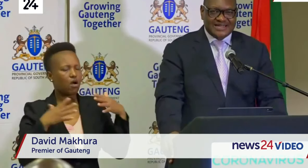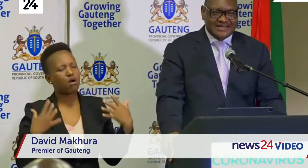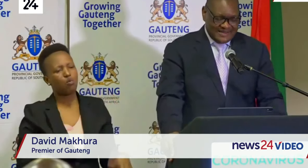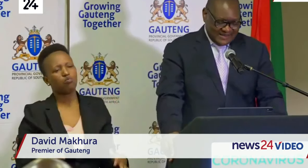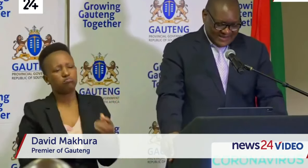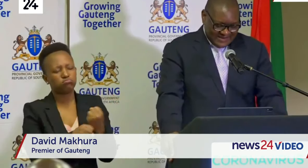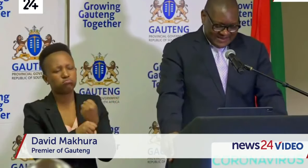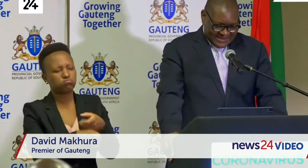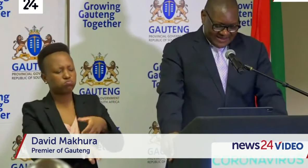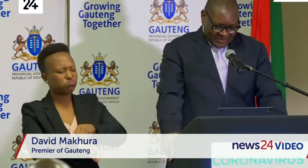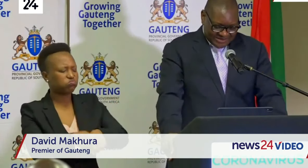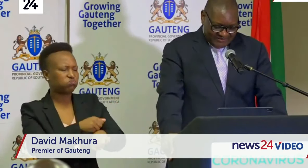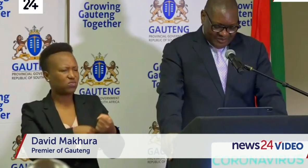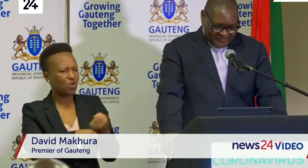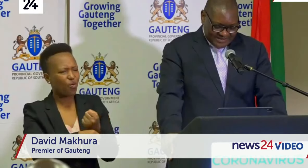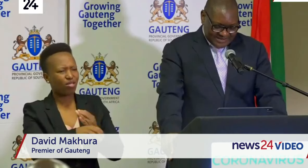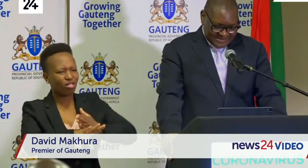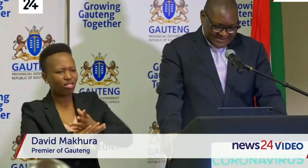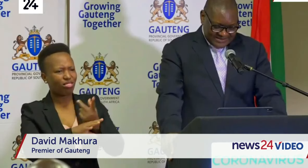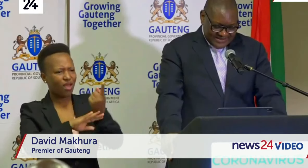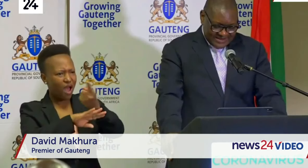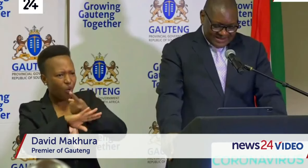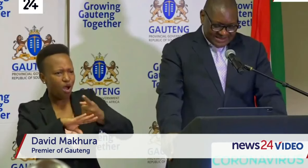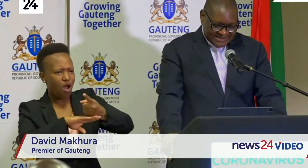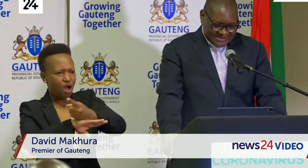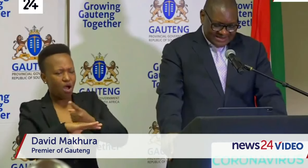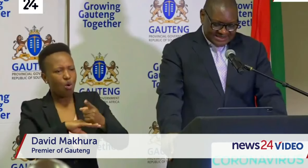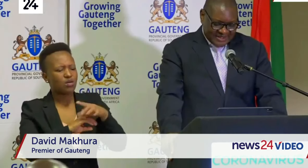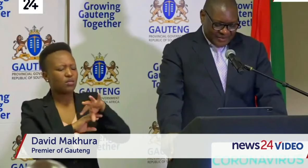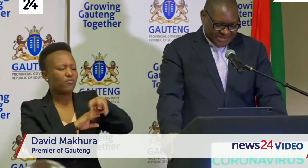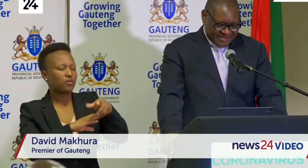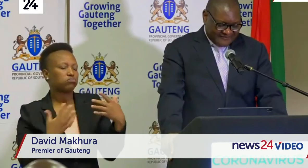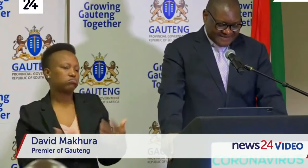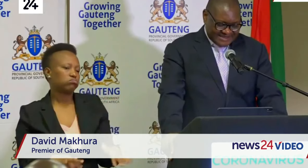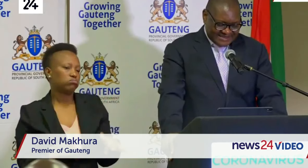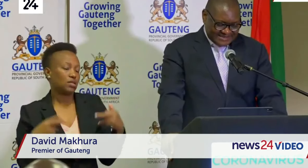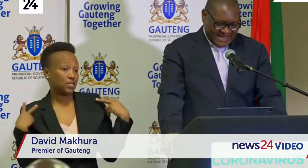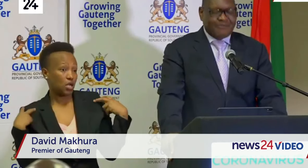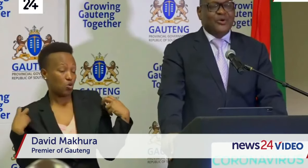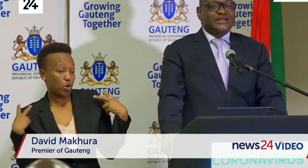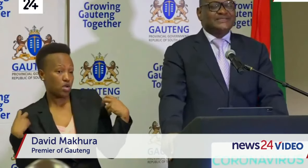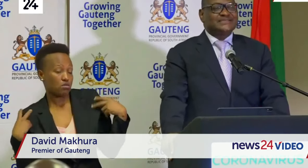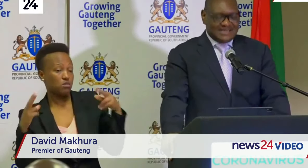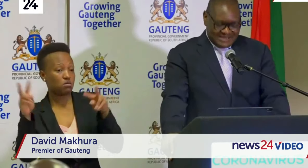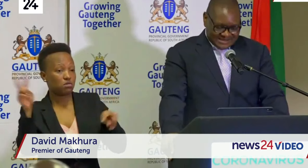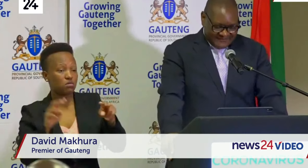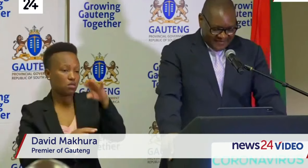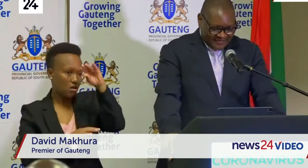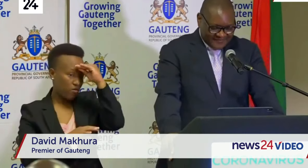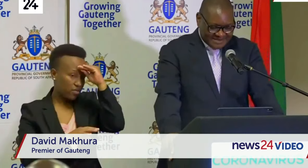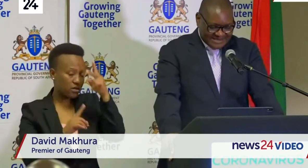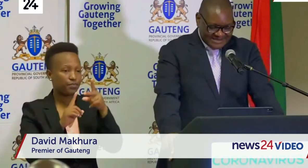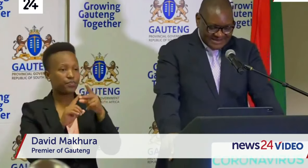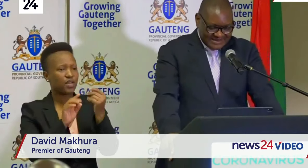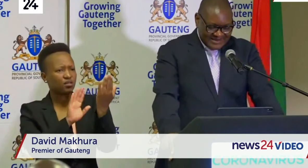work across our province, the security officers, our police, our traffic